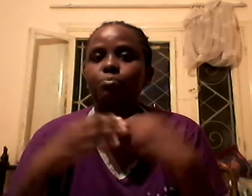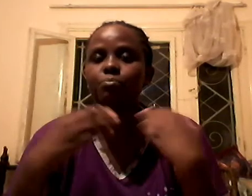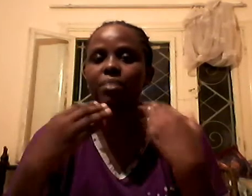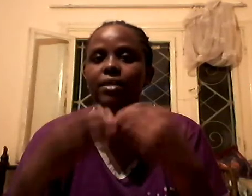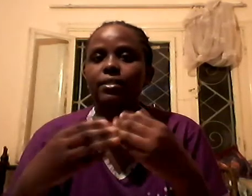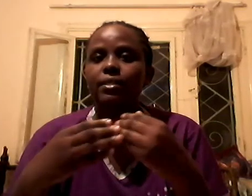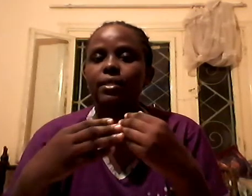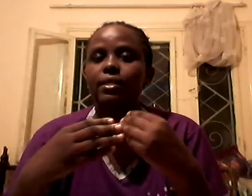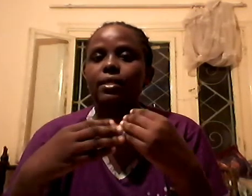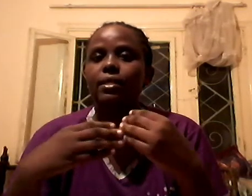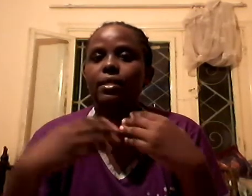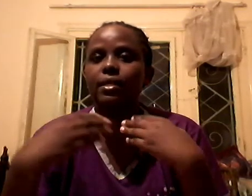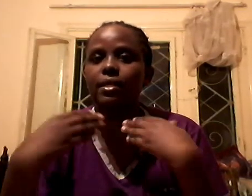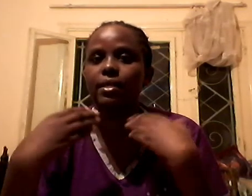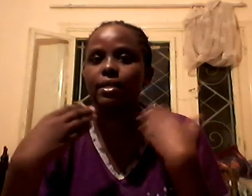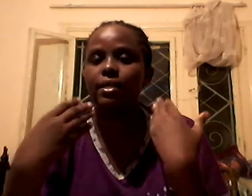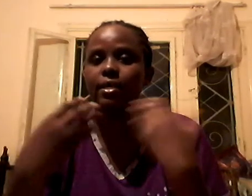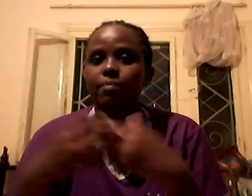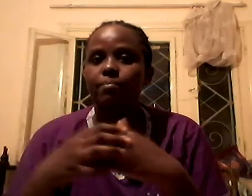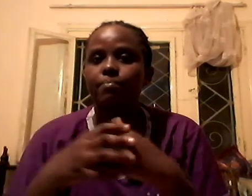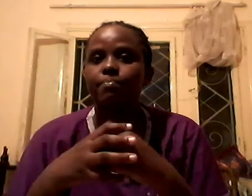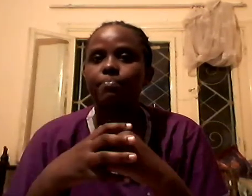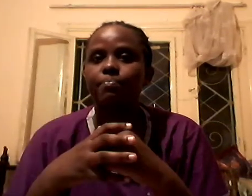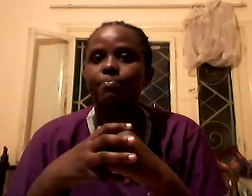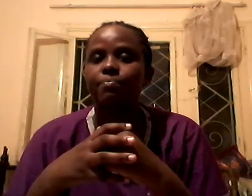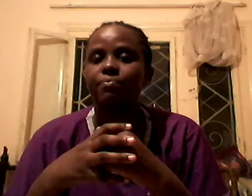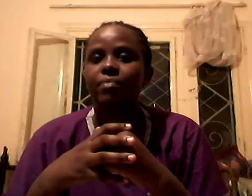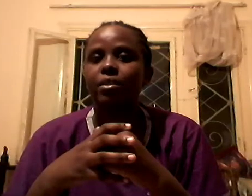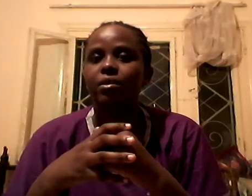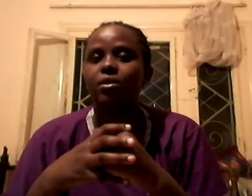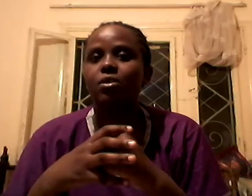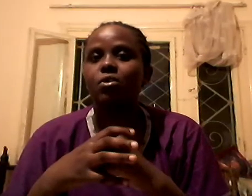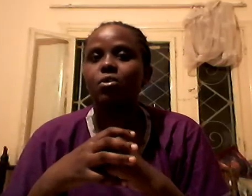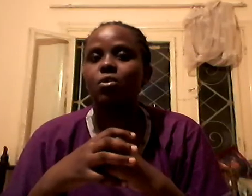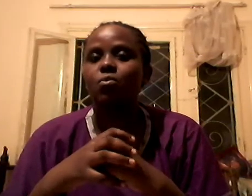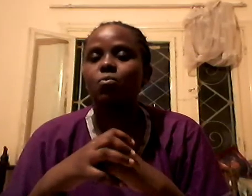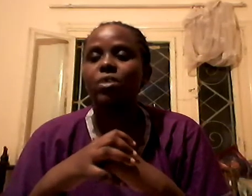Respect him when